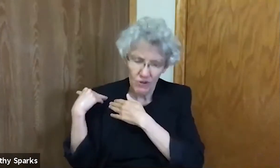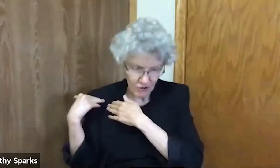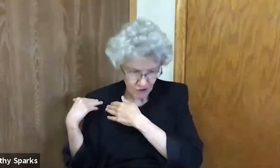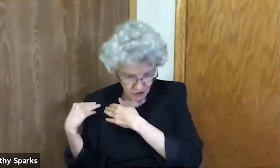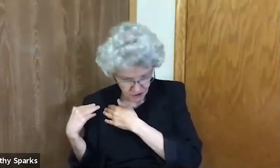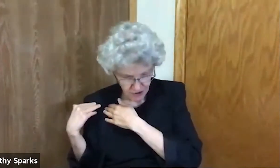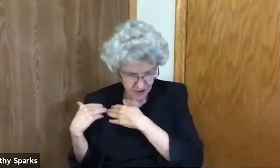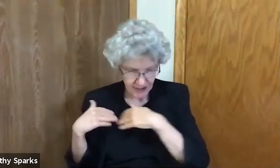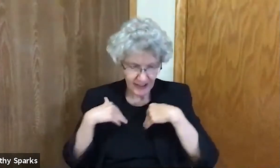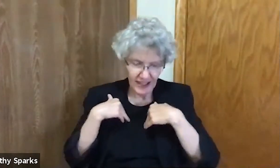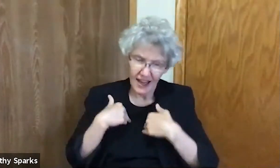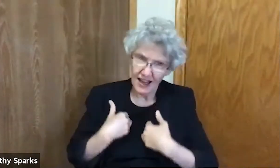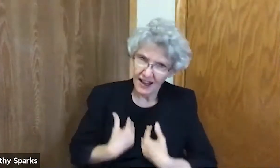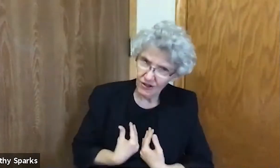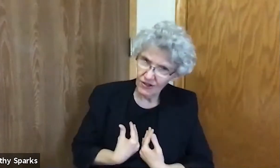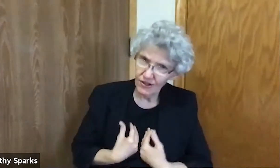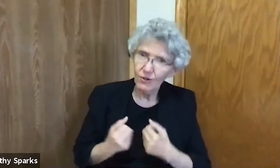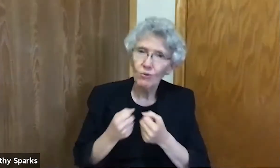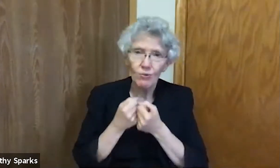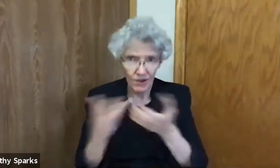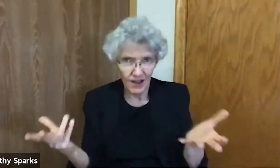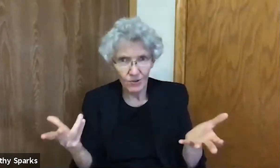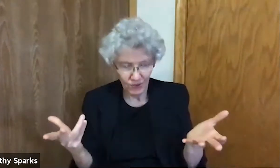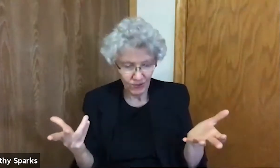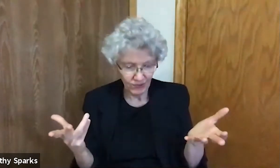For those who feel they are barely hanging on.